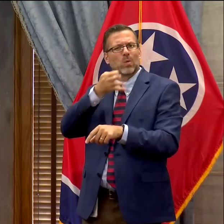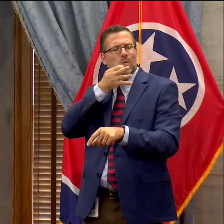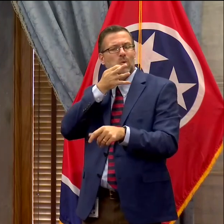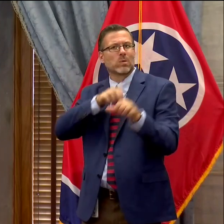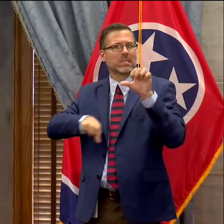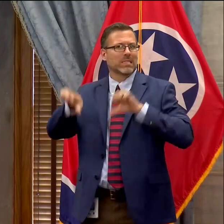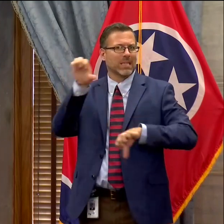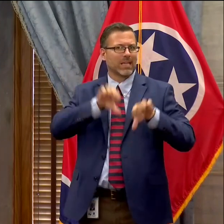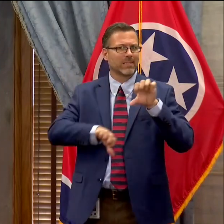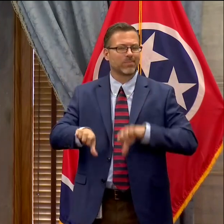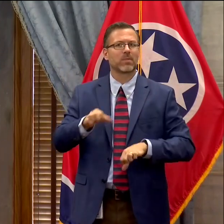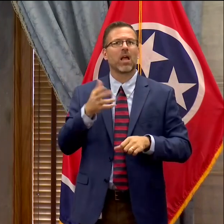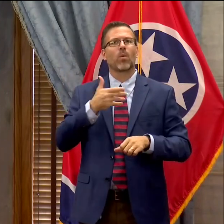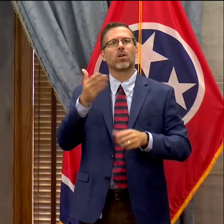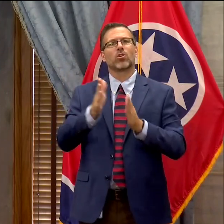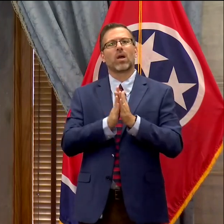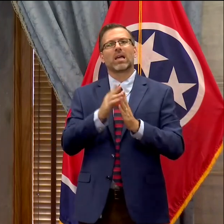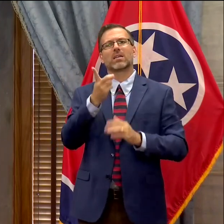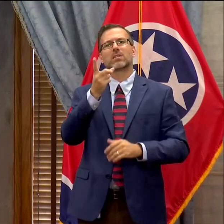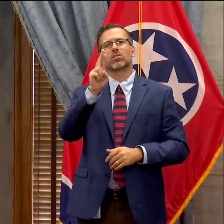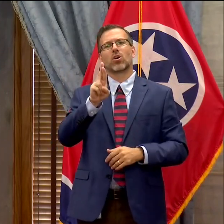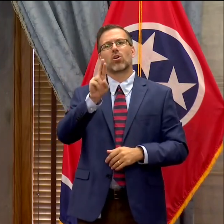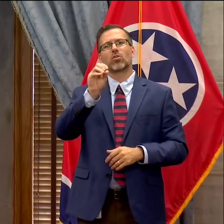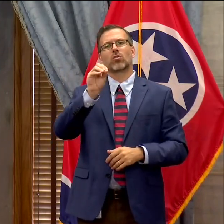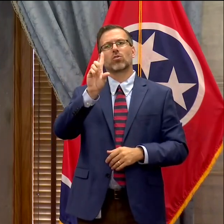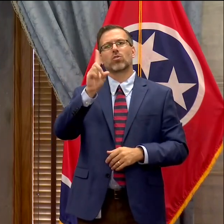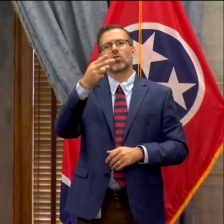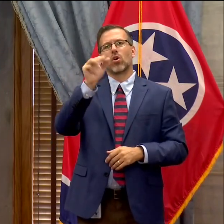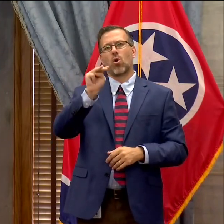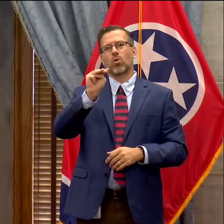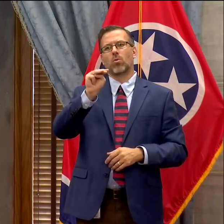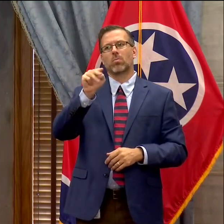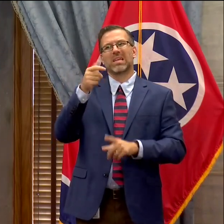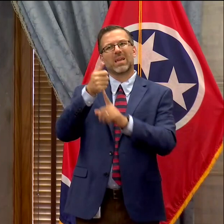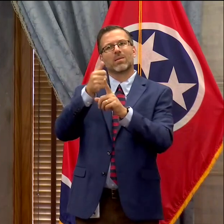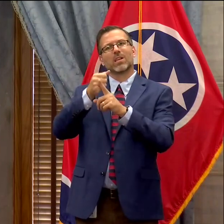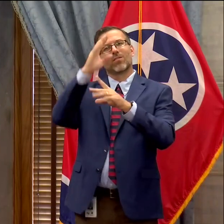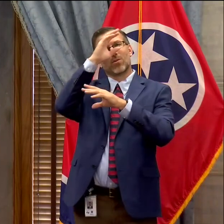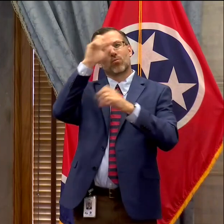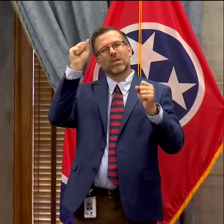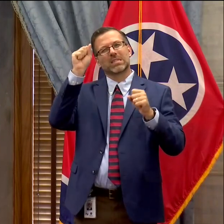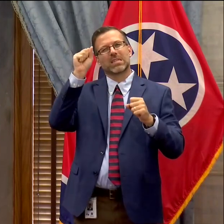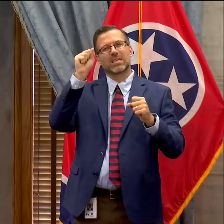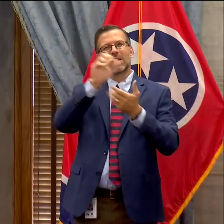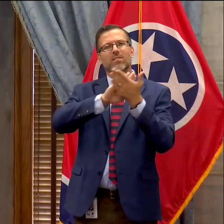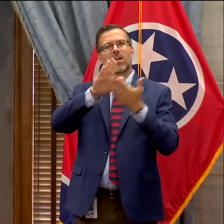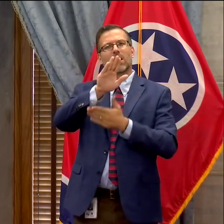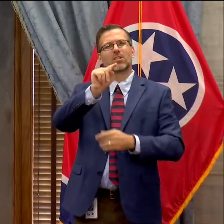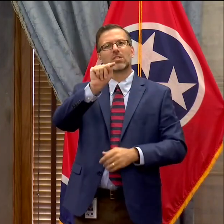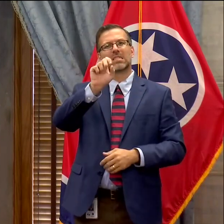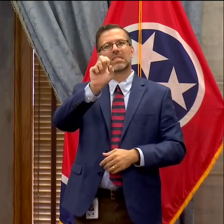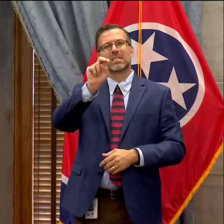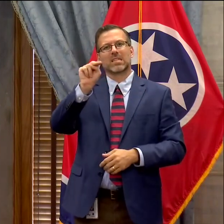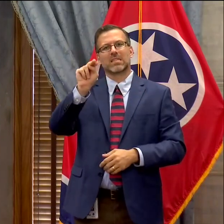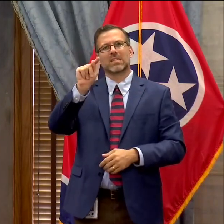decisions. And so I want to ask Dr. Oldham, the president of Tennessee Tech University, to join and share some first-hand perspective.